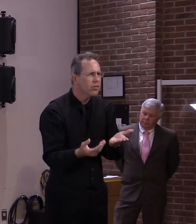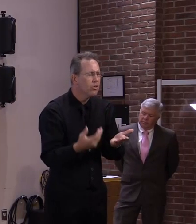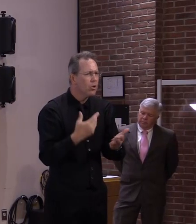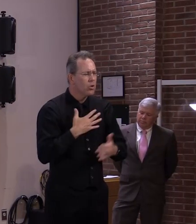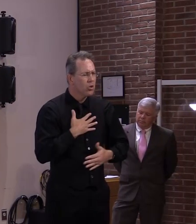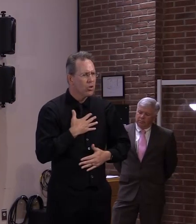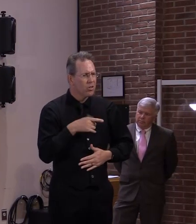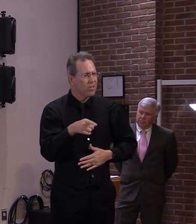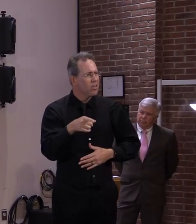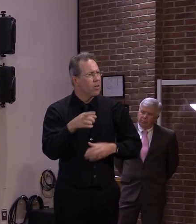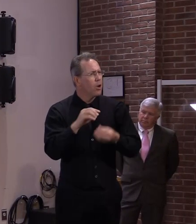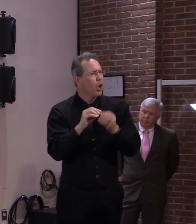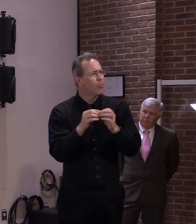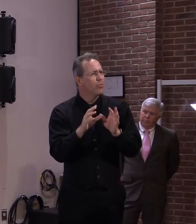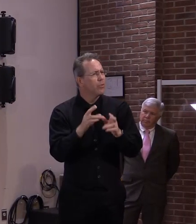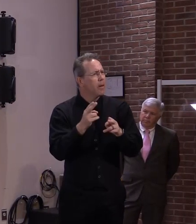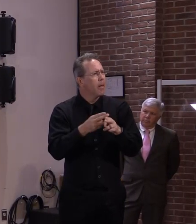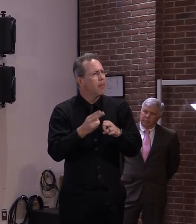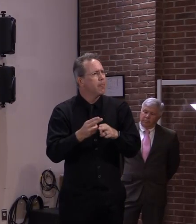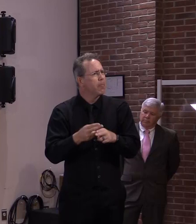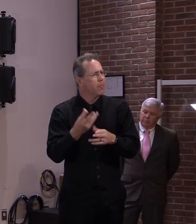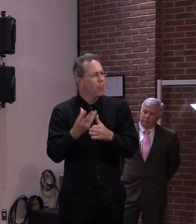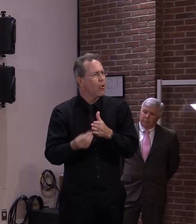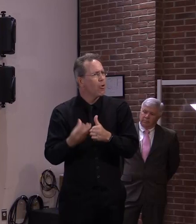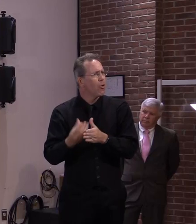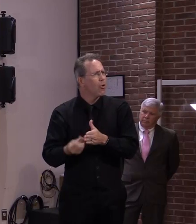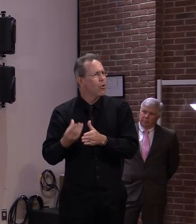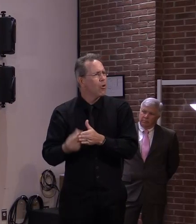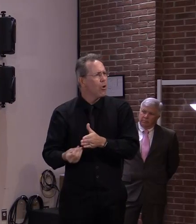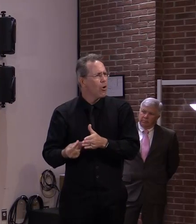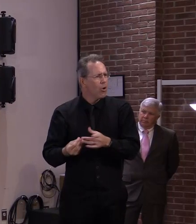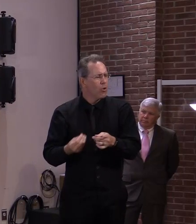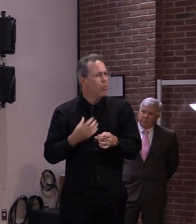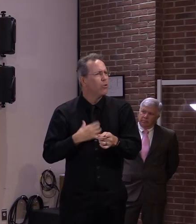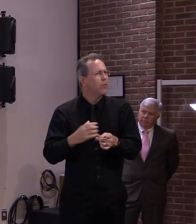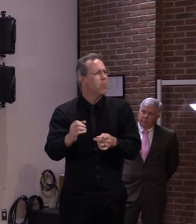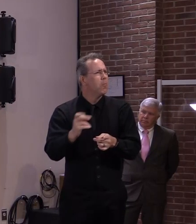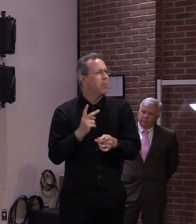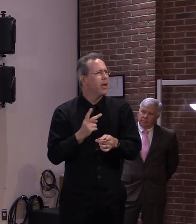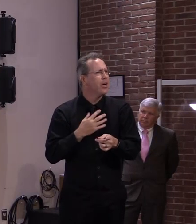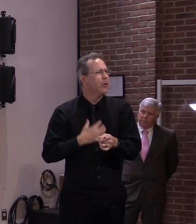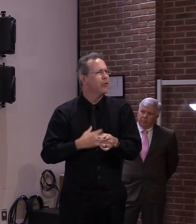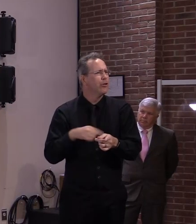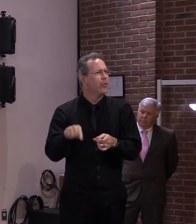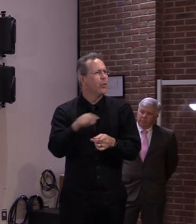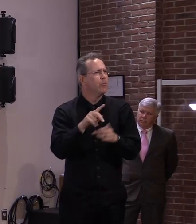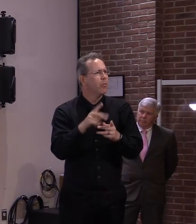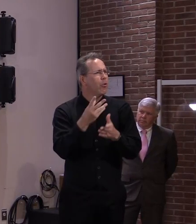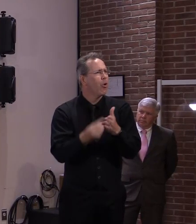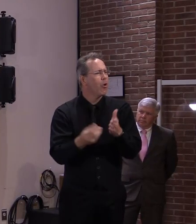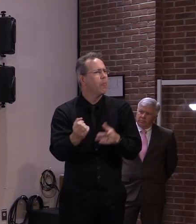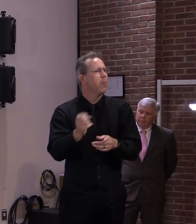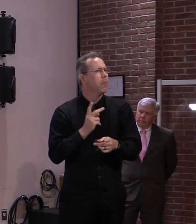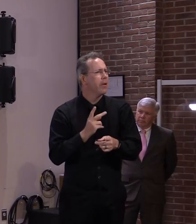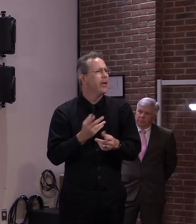i wish i could say that you know some percentage of those were people we could have saved from the fate